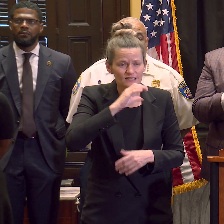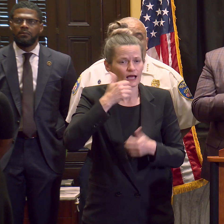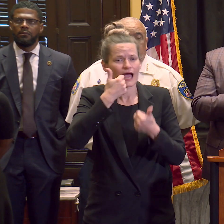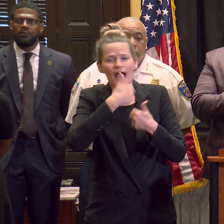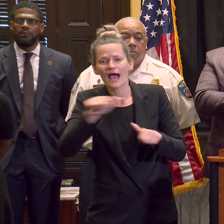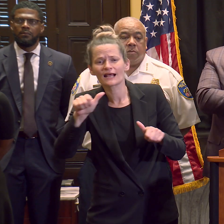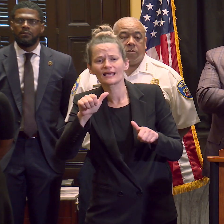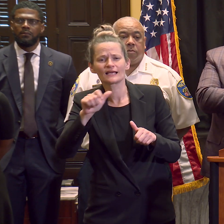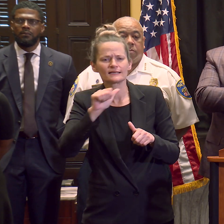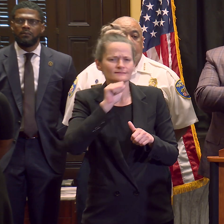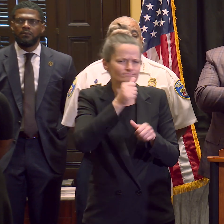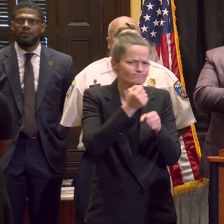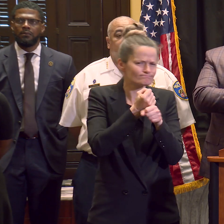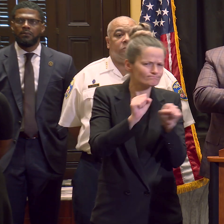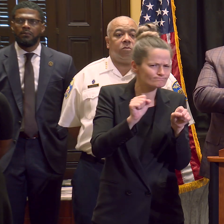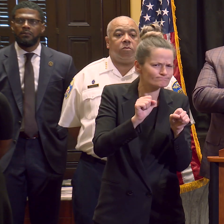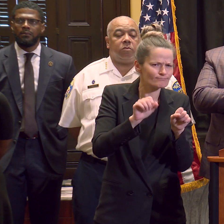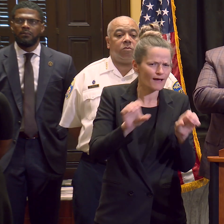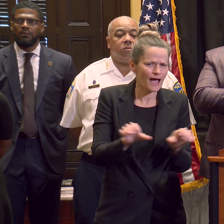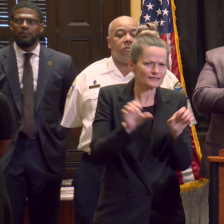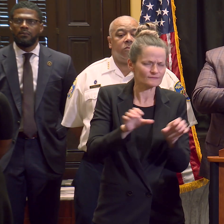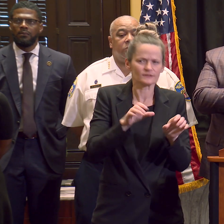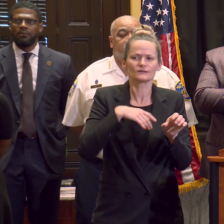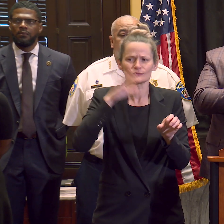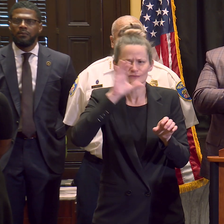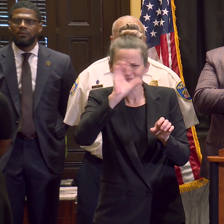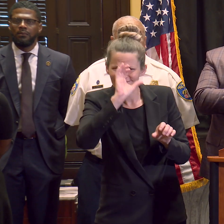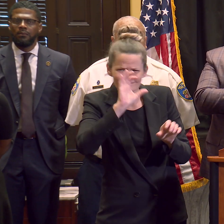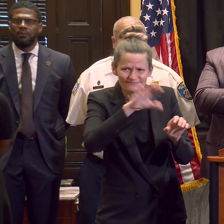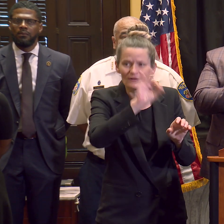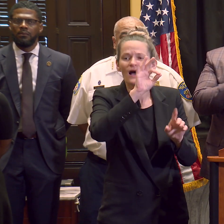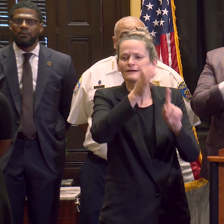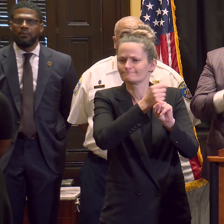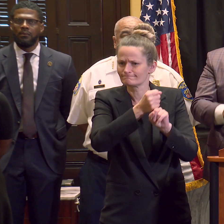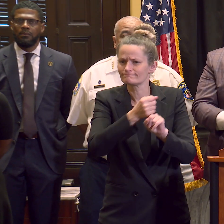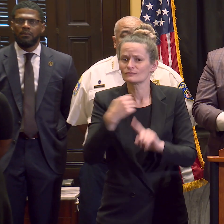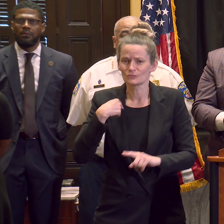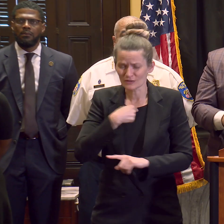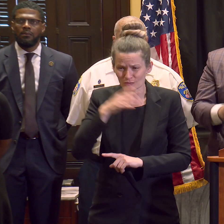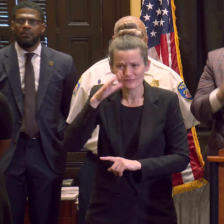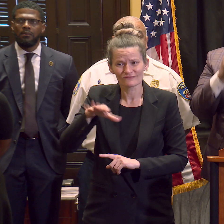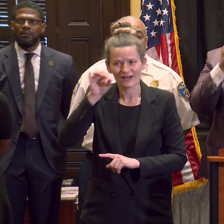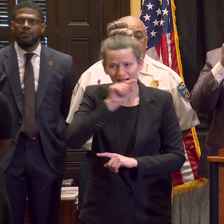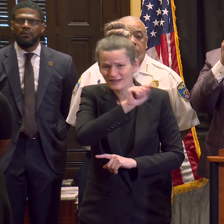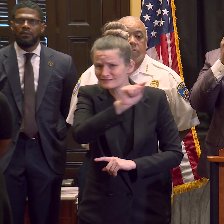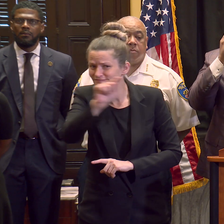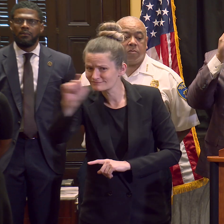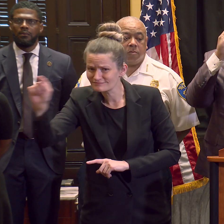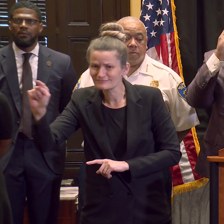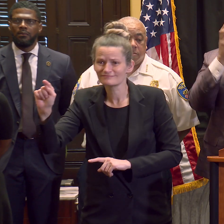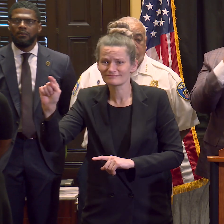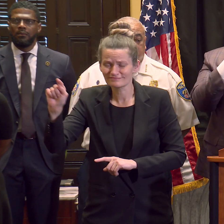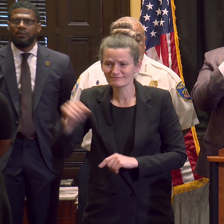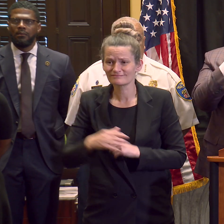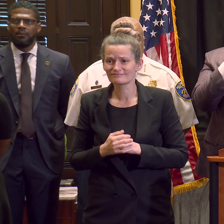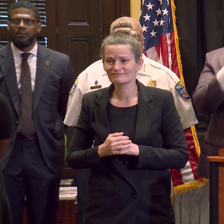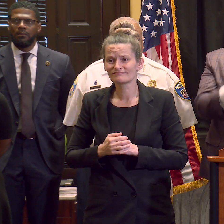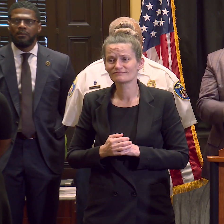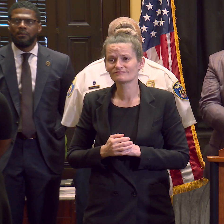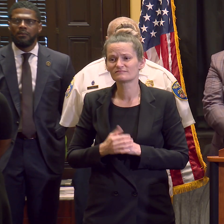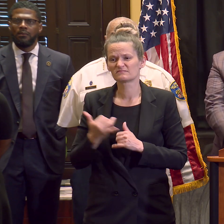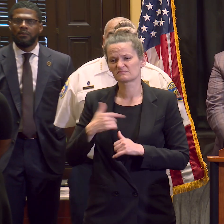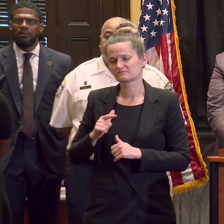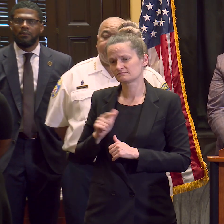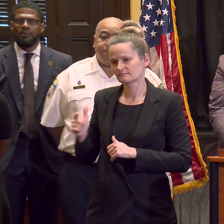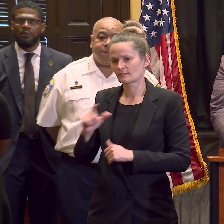assaulting murderers, if you're damaging their cars, we are going to arrest you. And I'll turn it over to the police